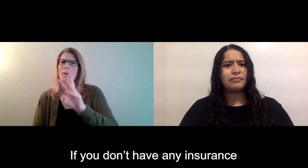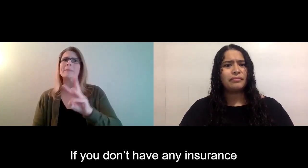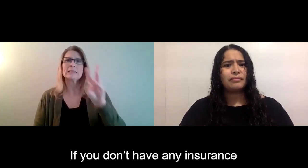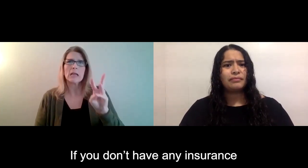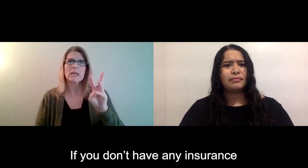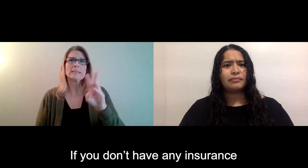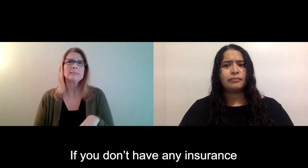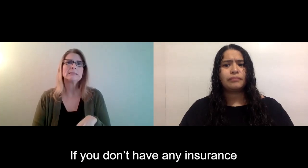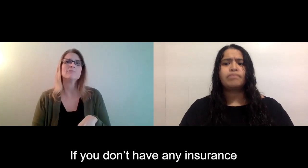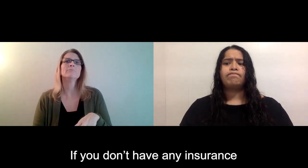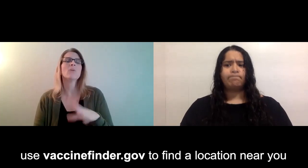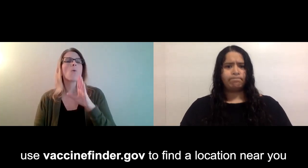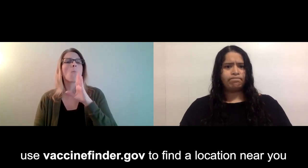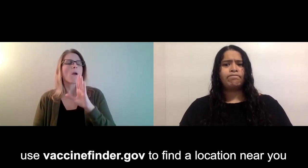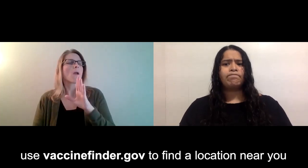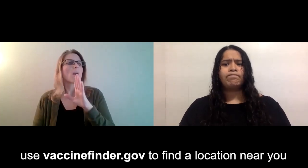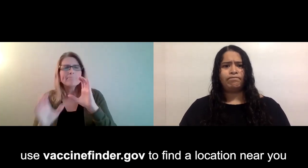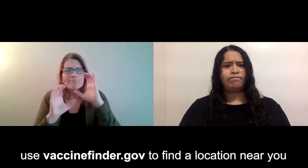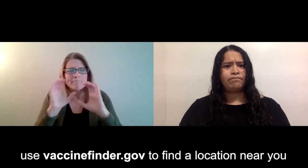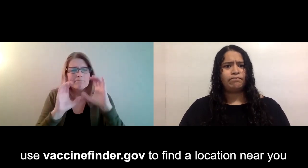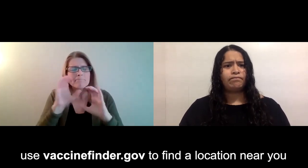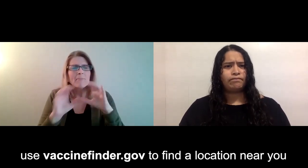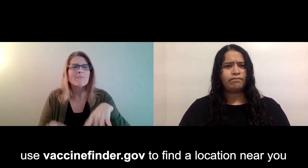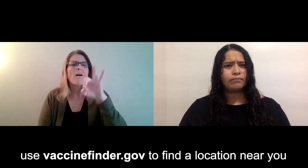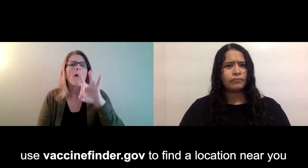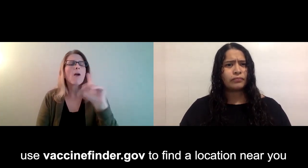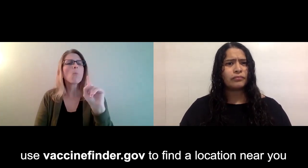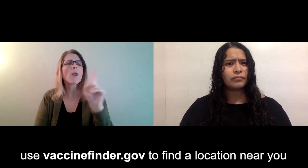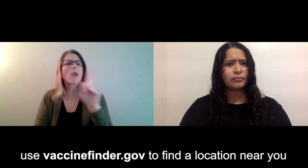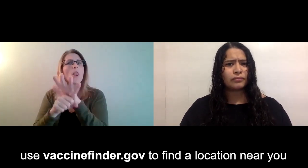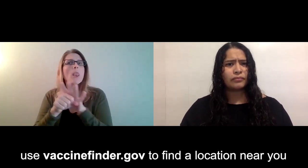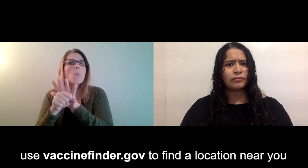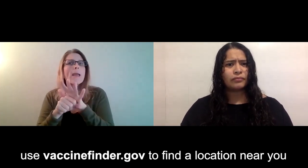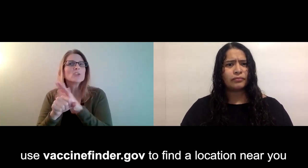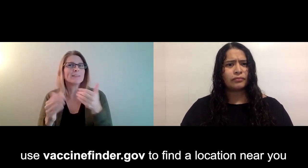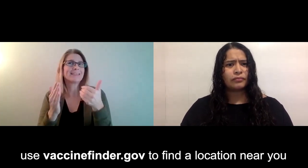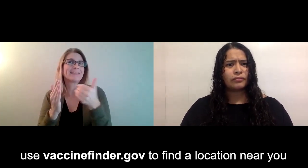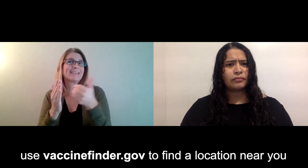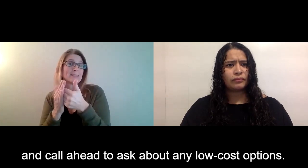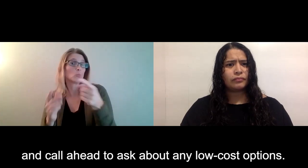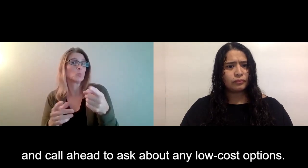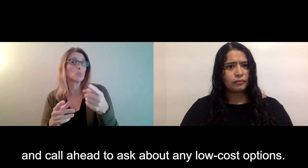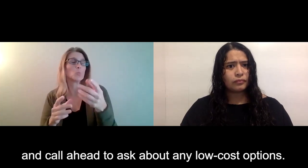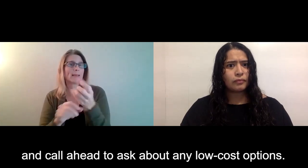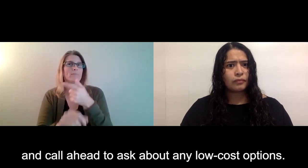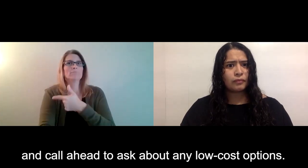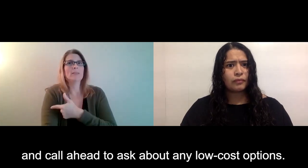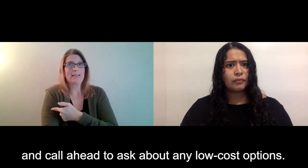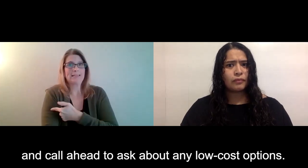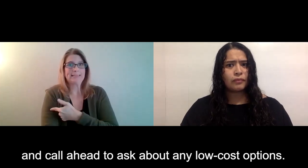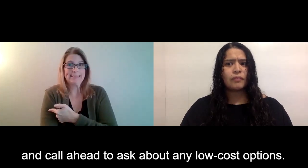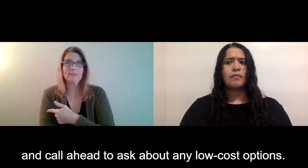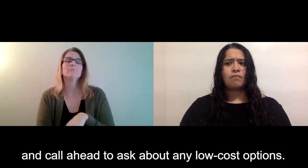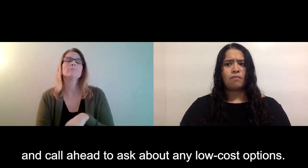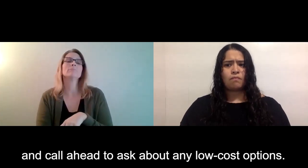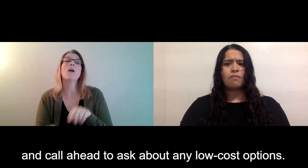If you don't have any insurance, use that VaccineFinder.gov to find a location near you and call ahead to